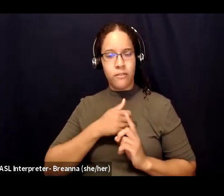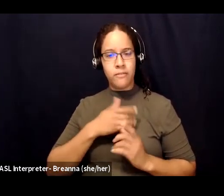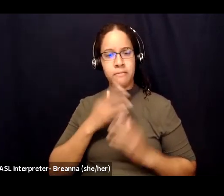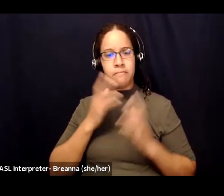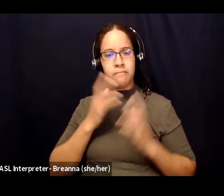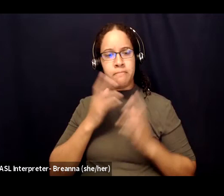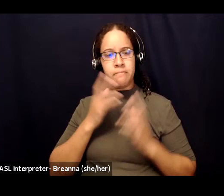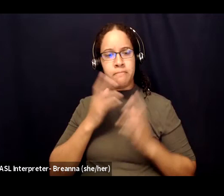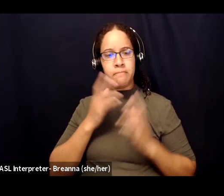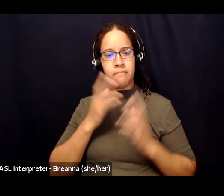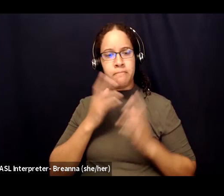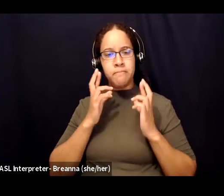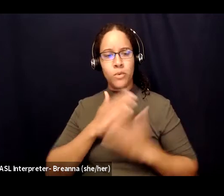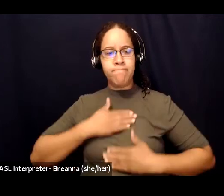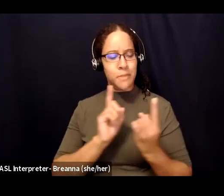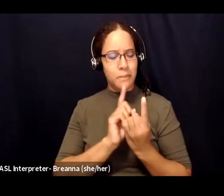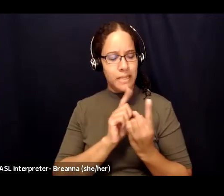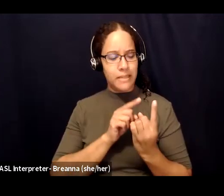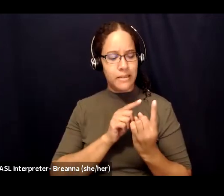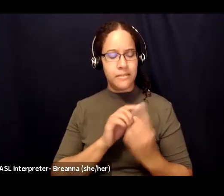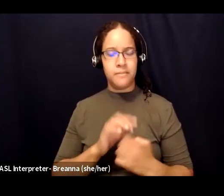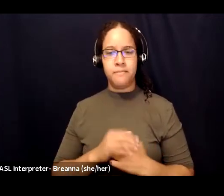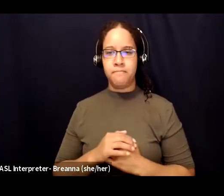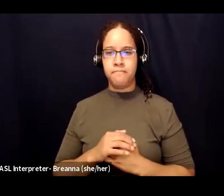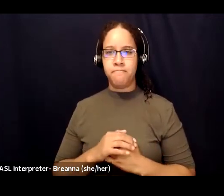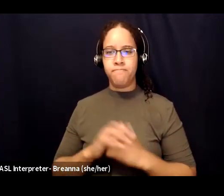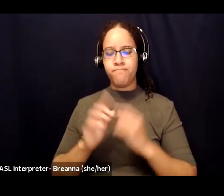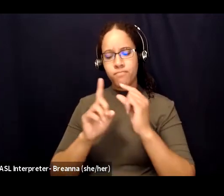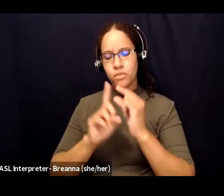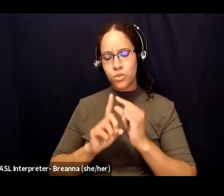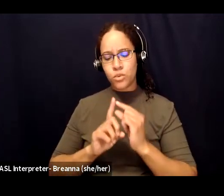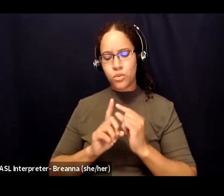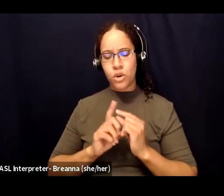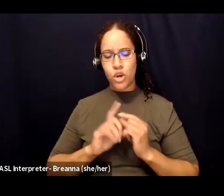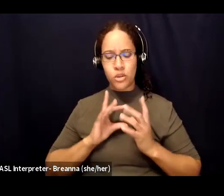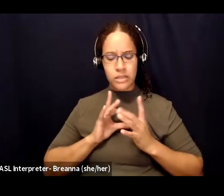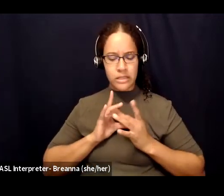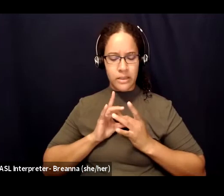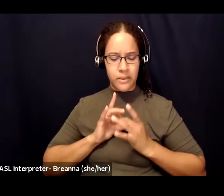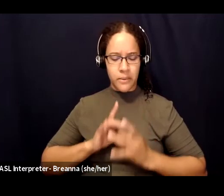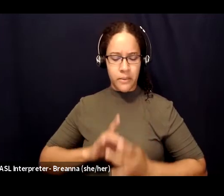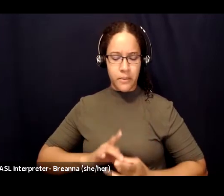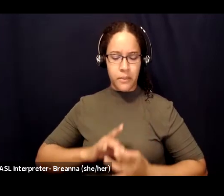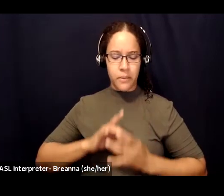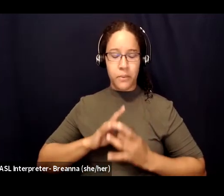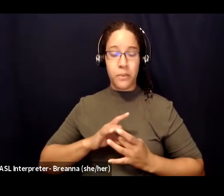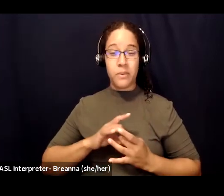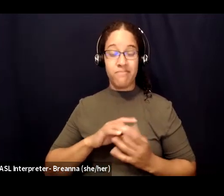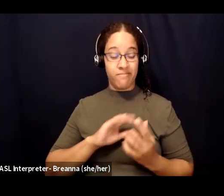Speaking these words to your heart acts as a reconnection with the self we often ignore and sever ourselves from.